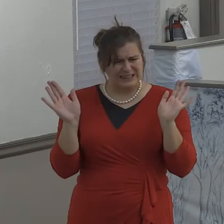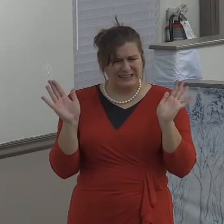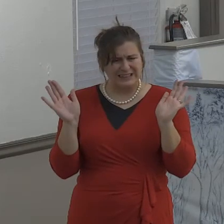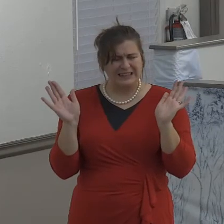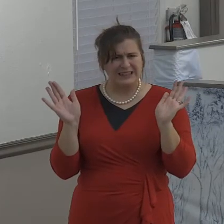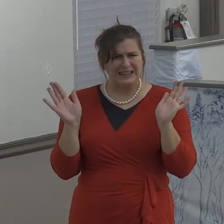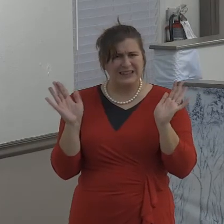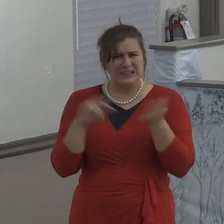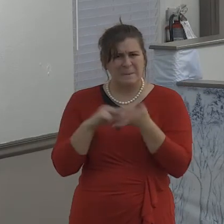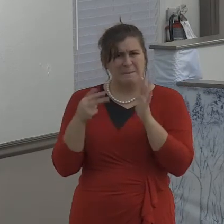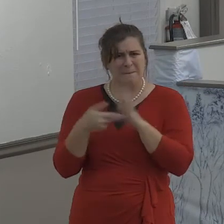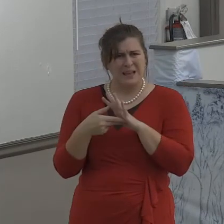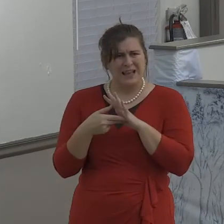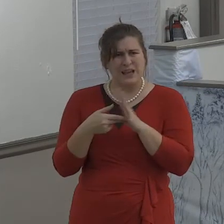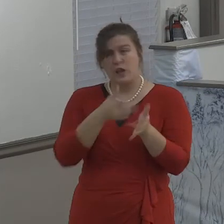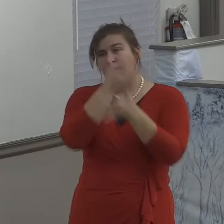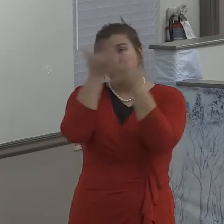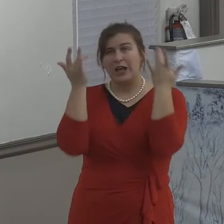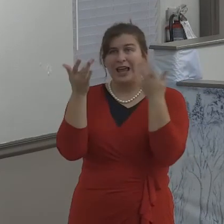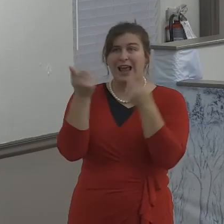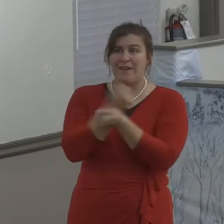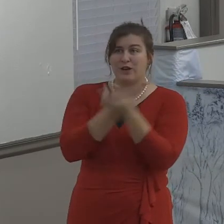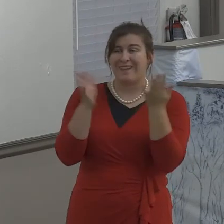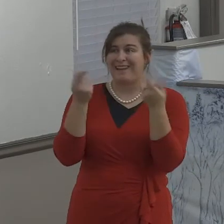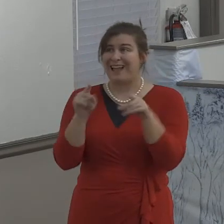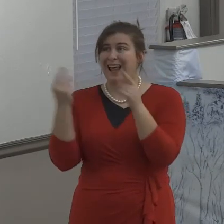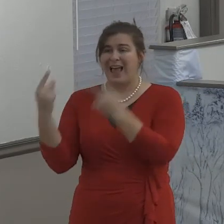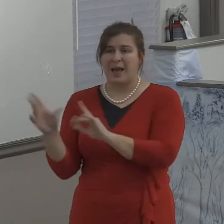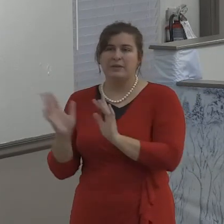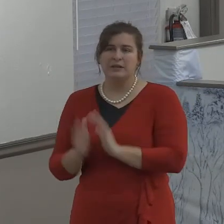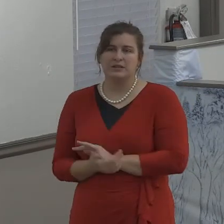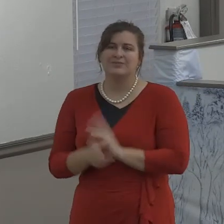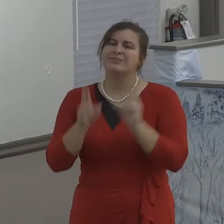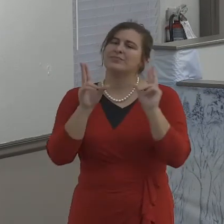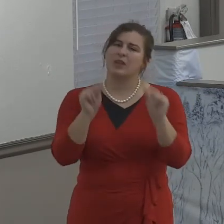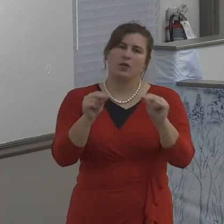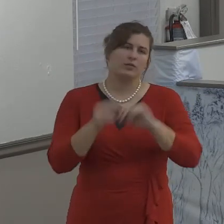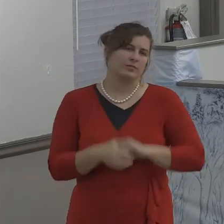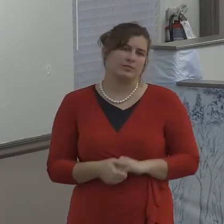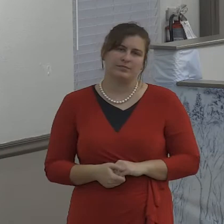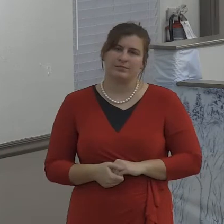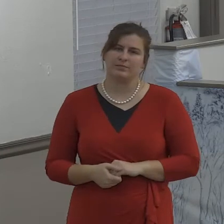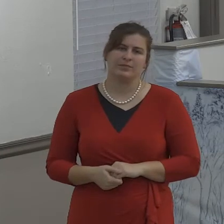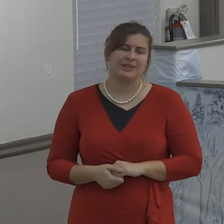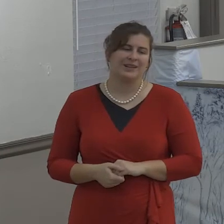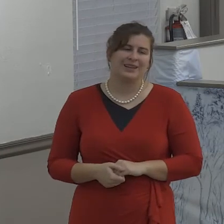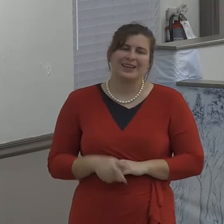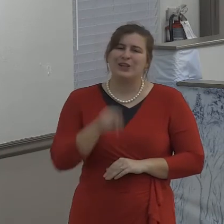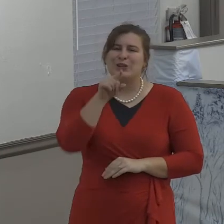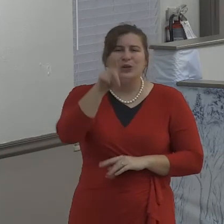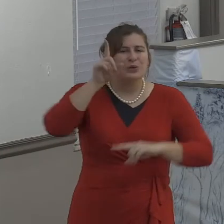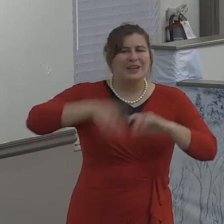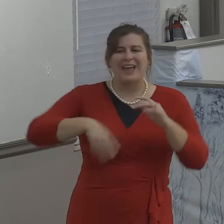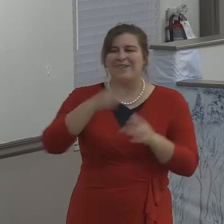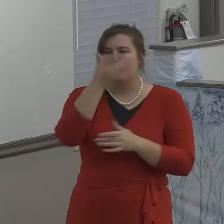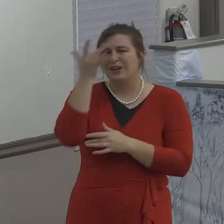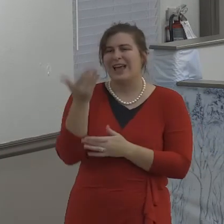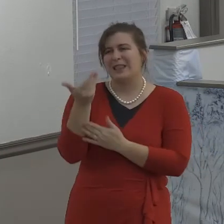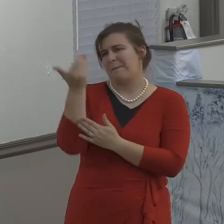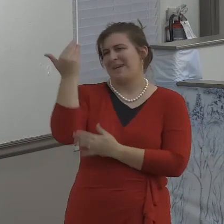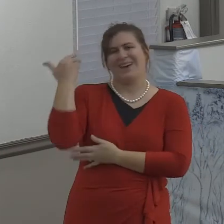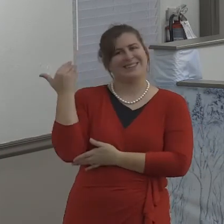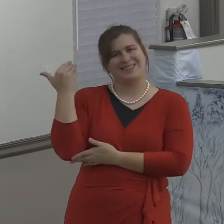because we just can't carry around unforgiveness it will destroy us Dr. J. Adams said